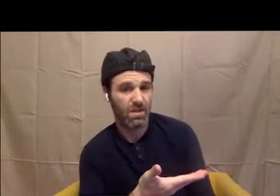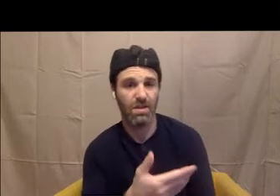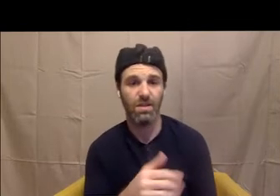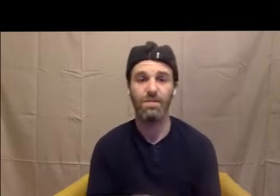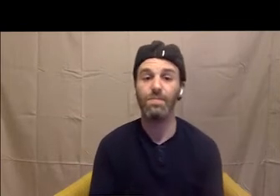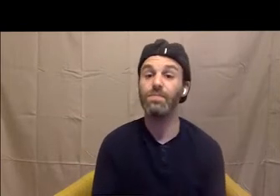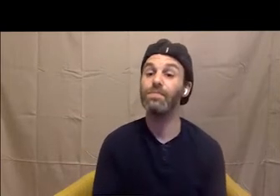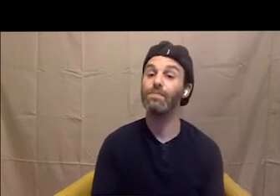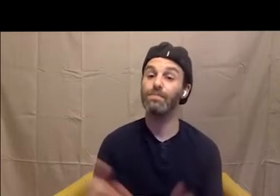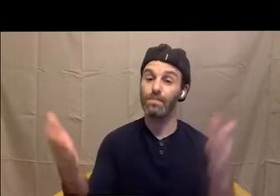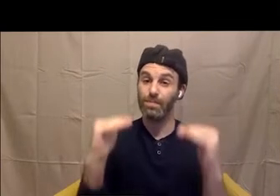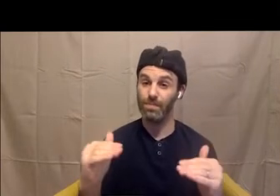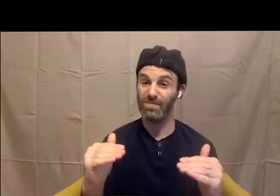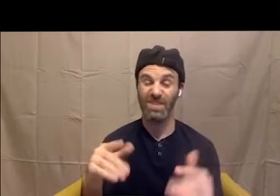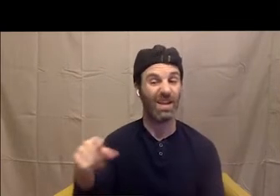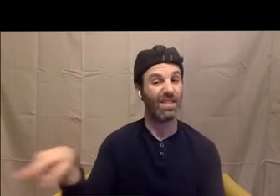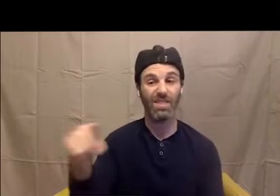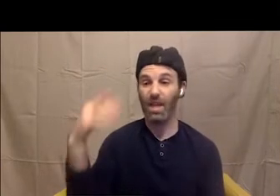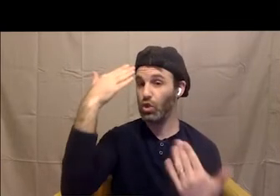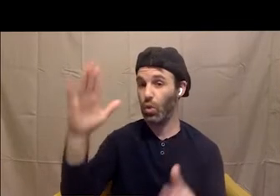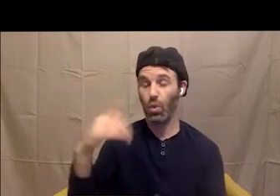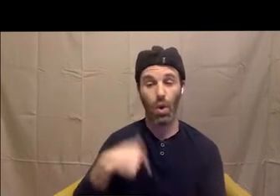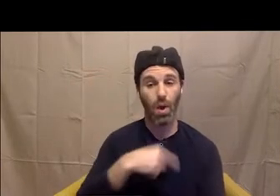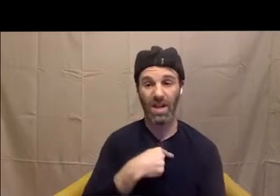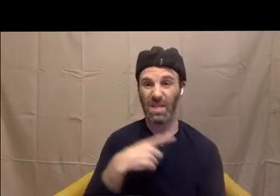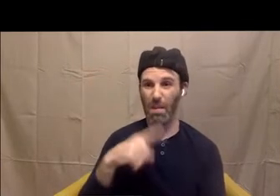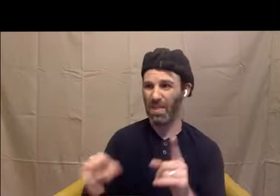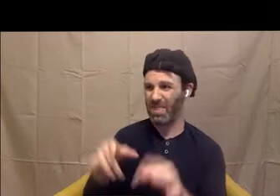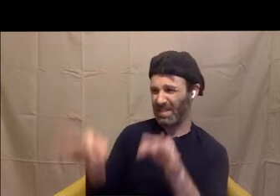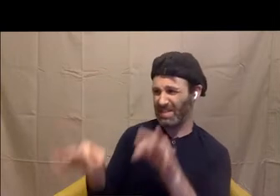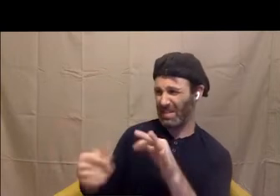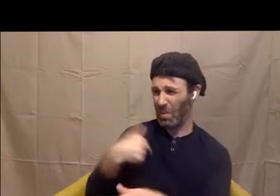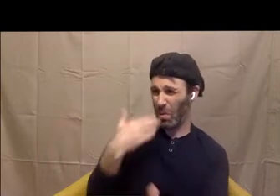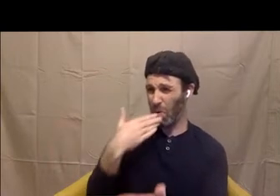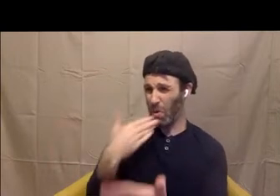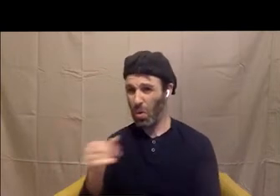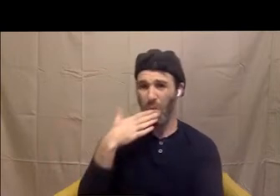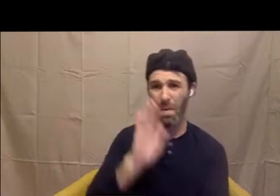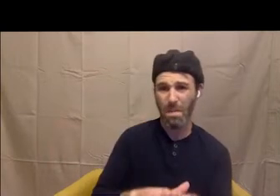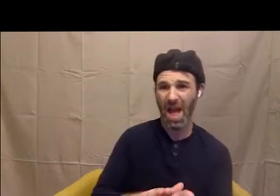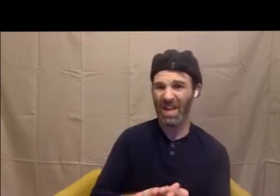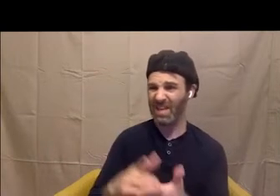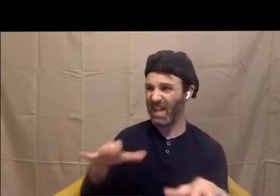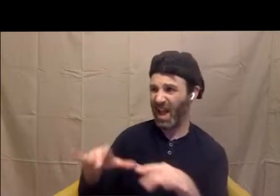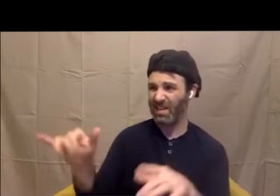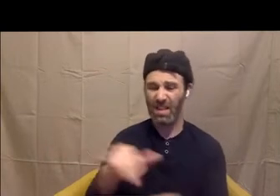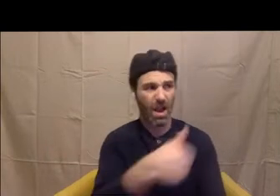They don't really know us, but they judge us as a good or bad person and act like everyone else should agree with their judgment. And this is the final panel